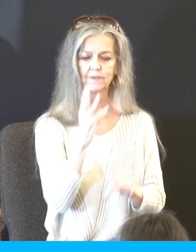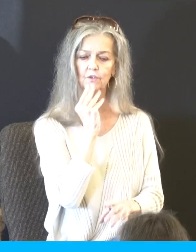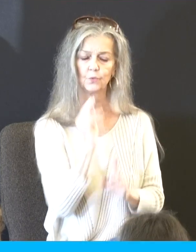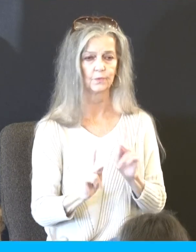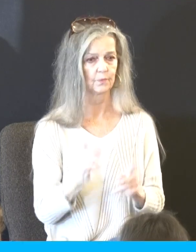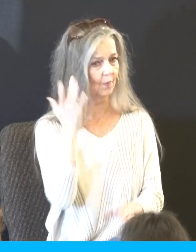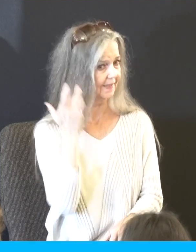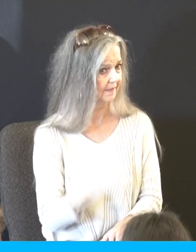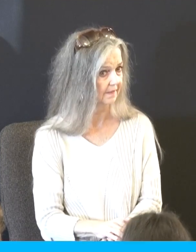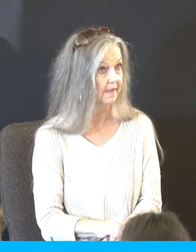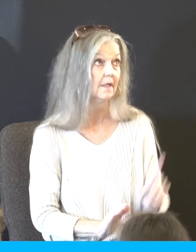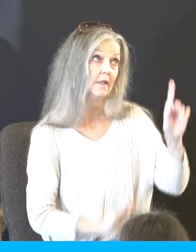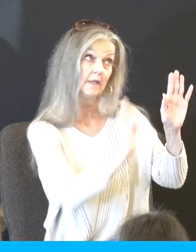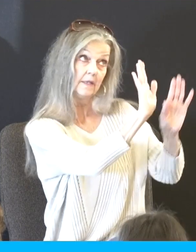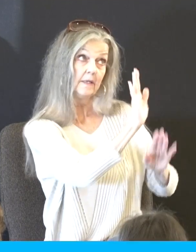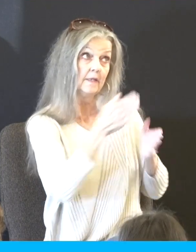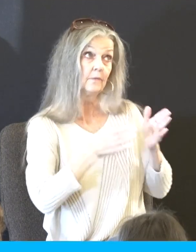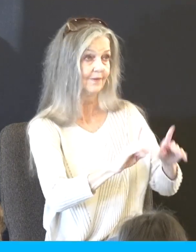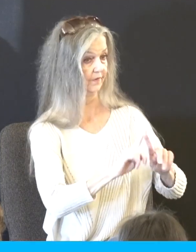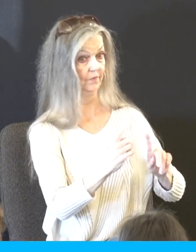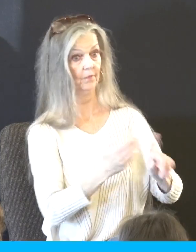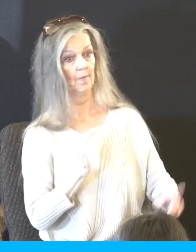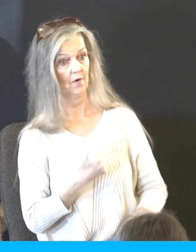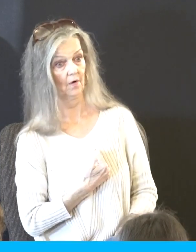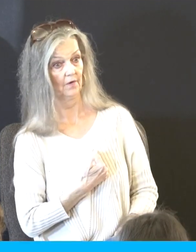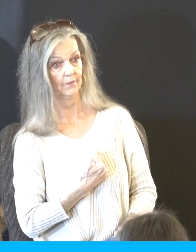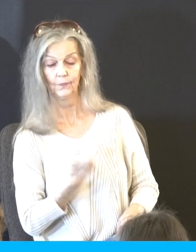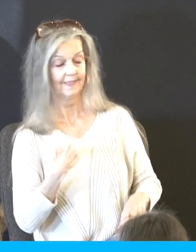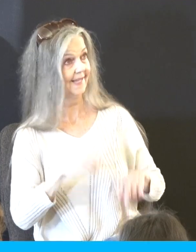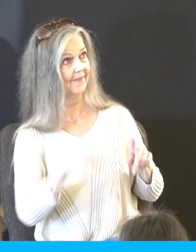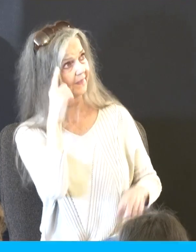ways are not our ways. His grace is something we barely understand at times. We all want it, but we don't really understand it.